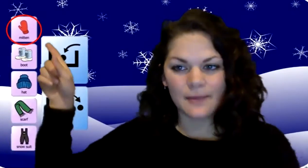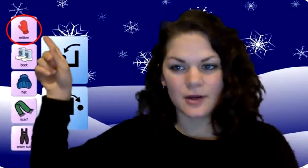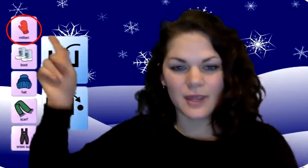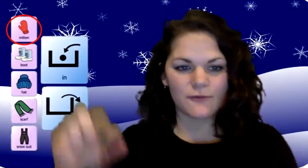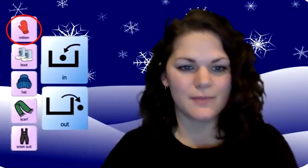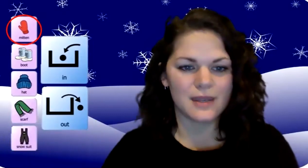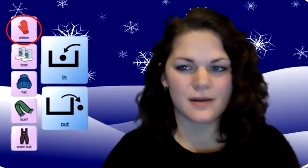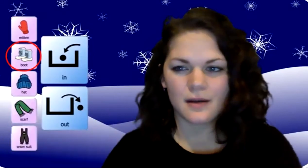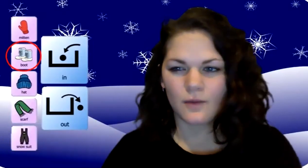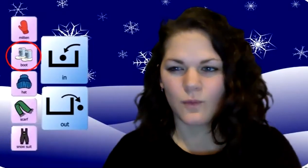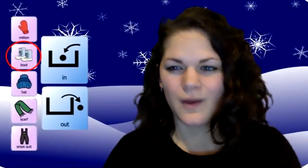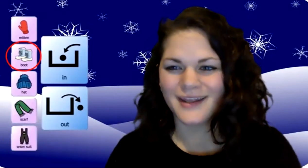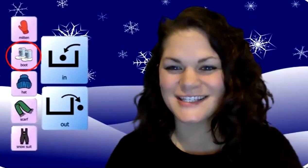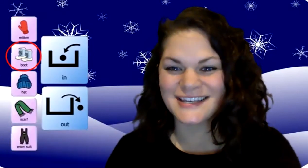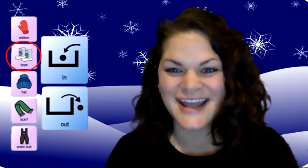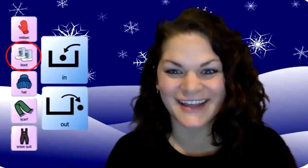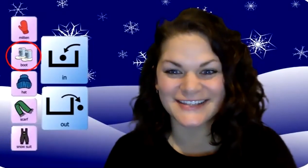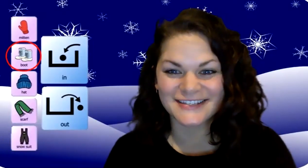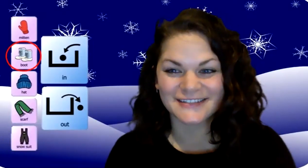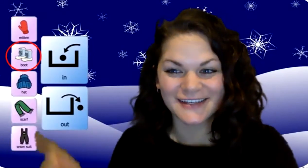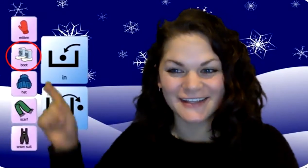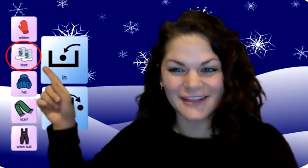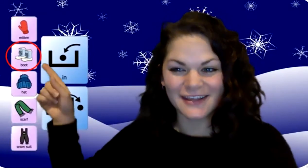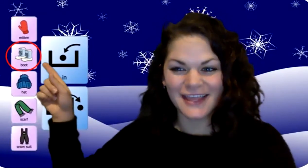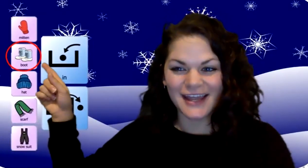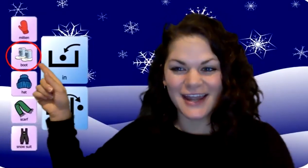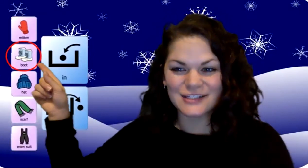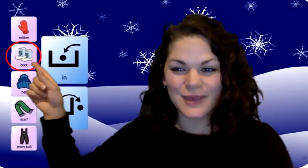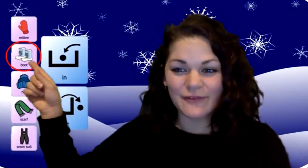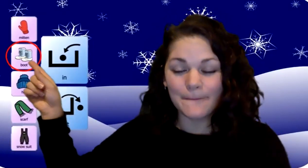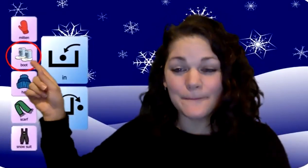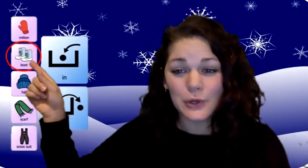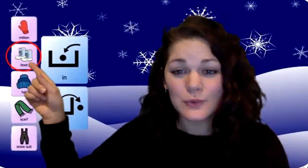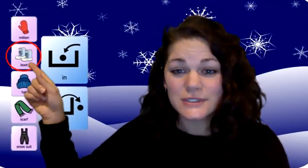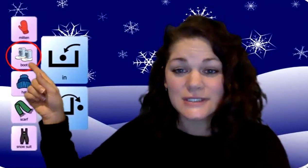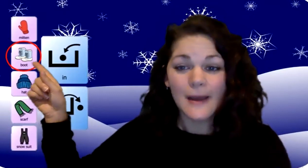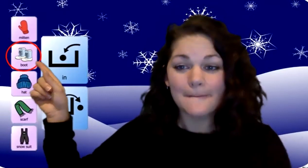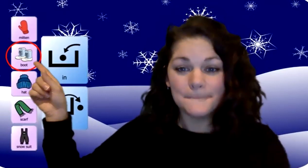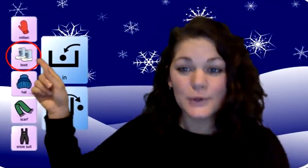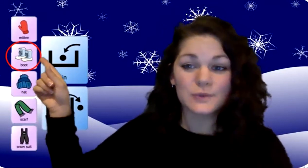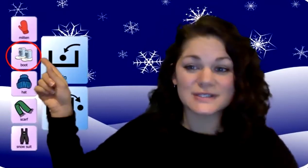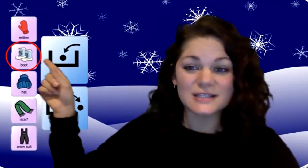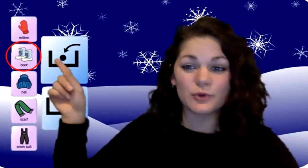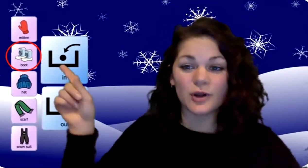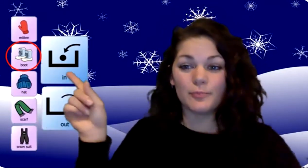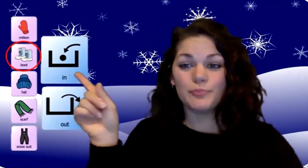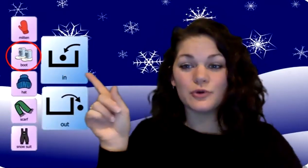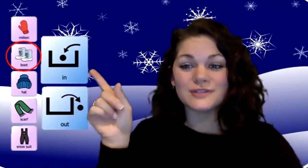here we have mitten. What is next? Look at that. Next we have a boot. Boots. Let's put our boots